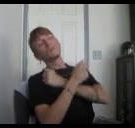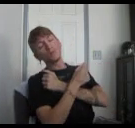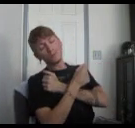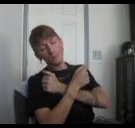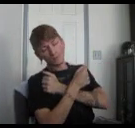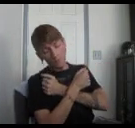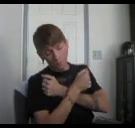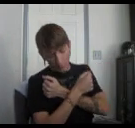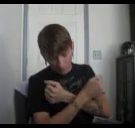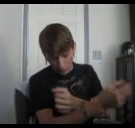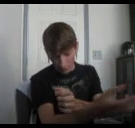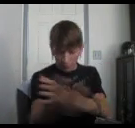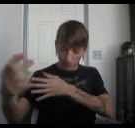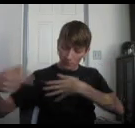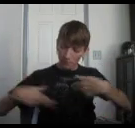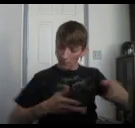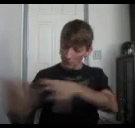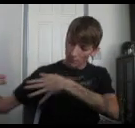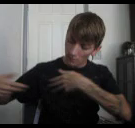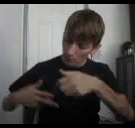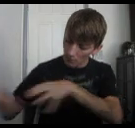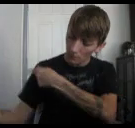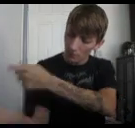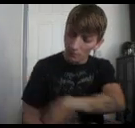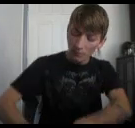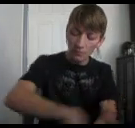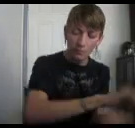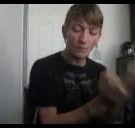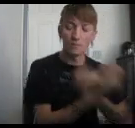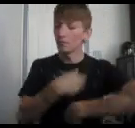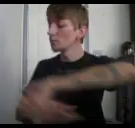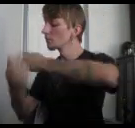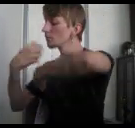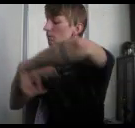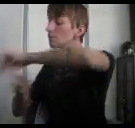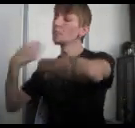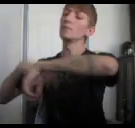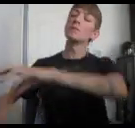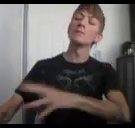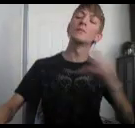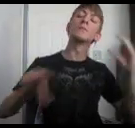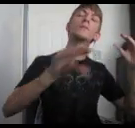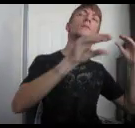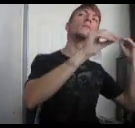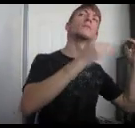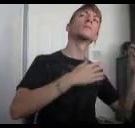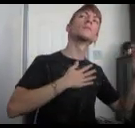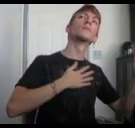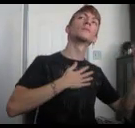with me